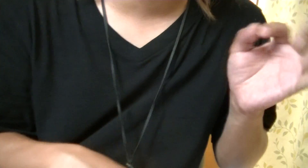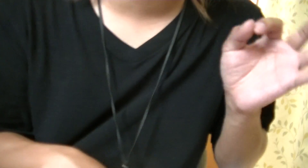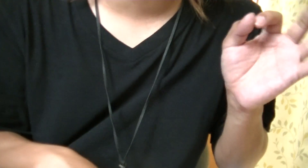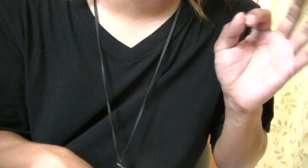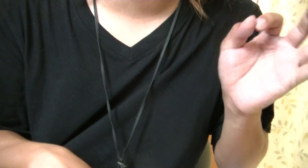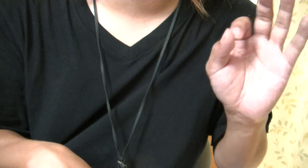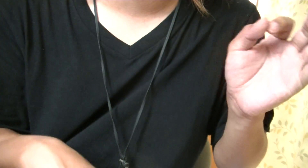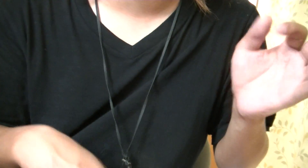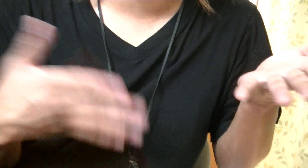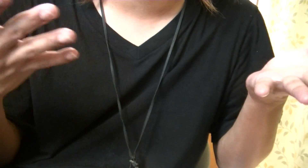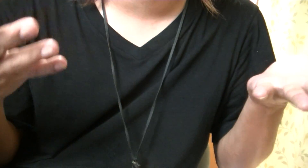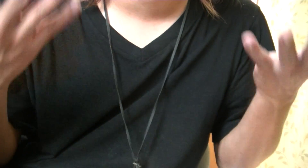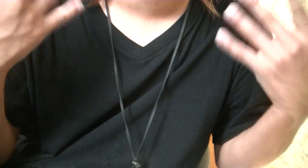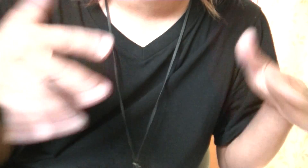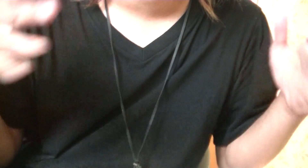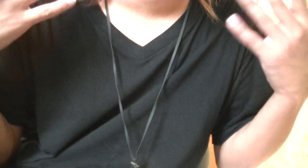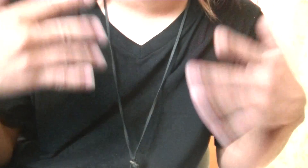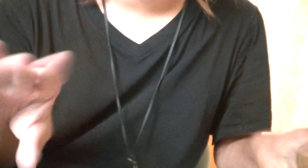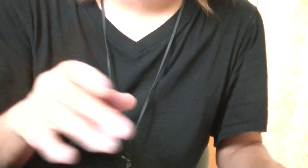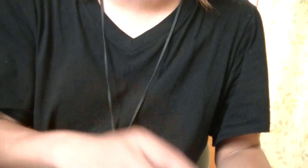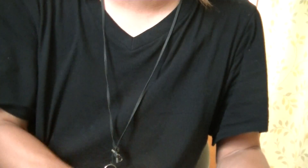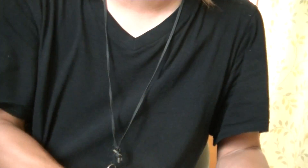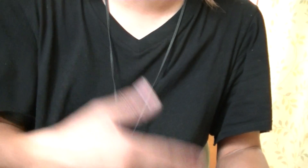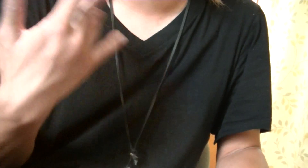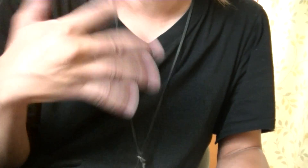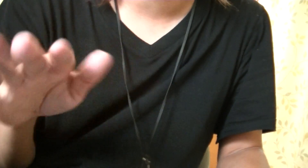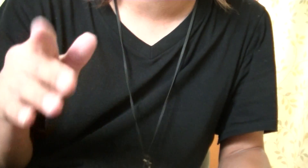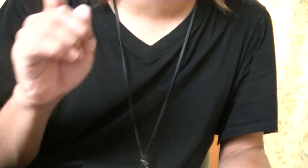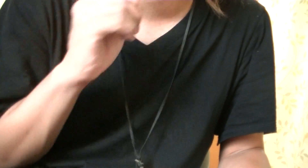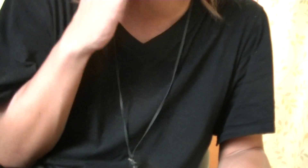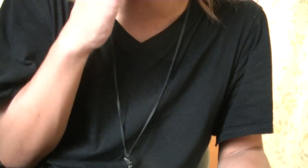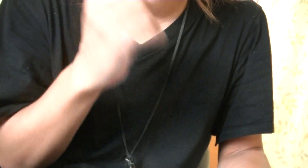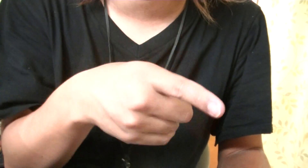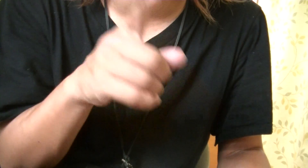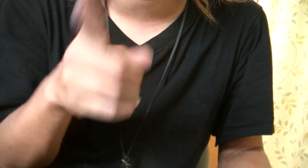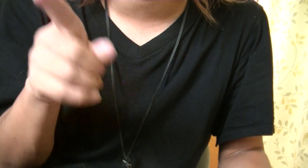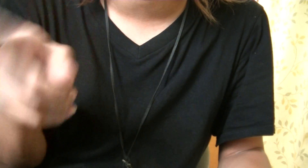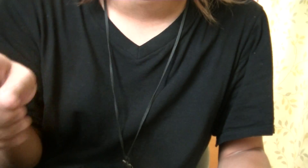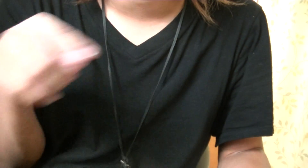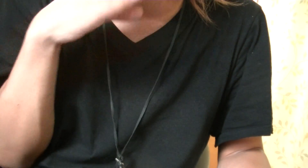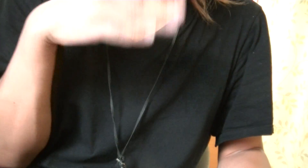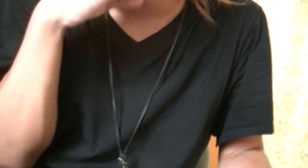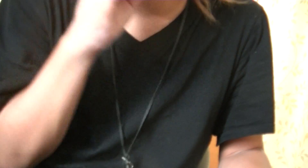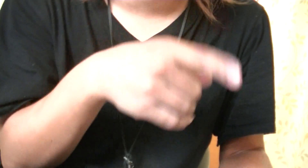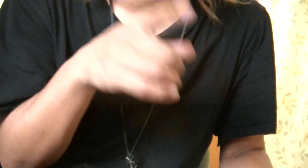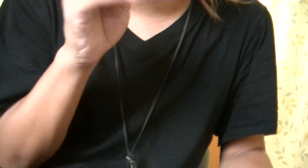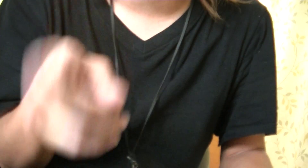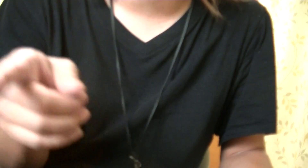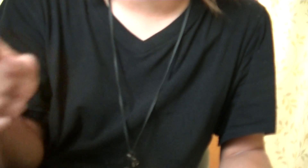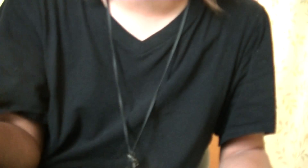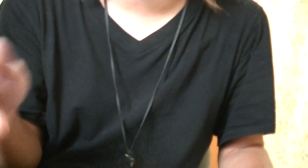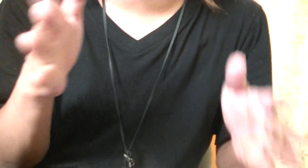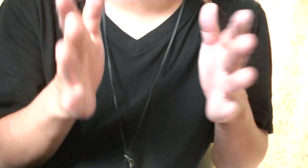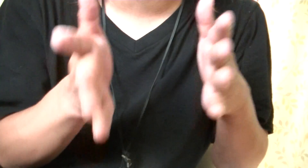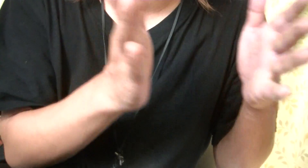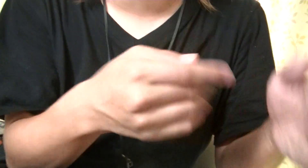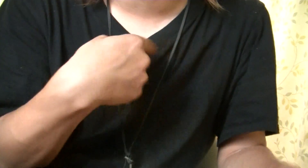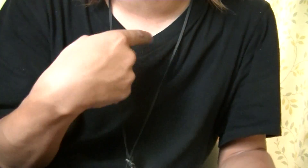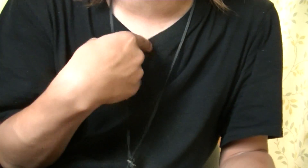life, baby, it wasn't enough I'm like, fuck you, and I fucked up to say If I was pressure,